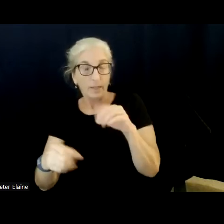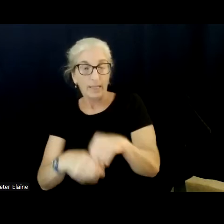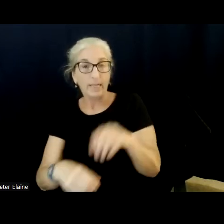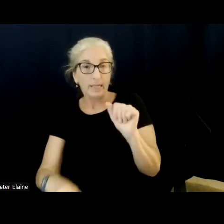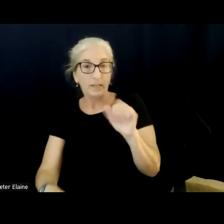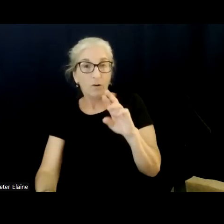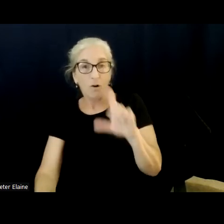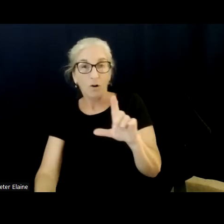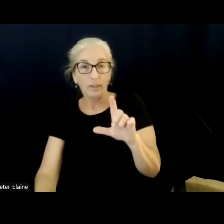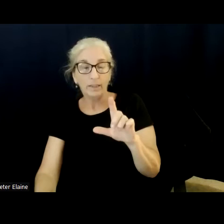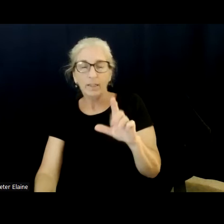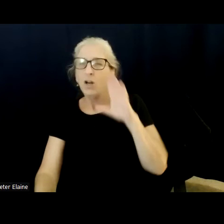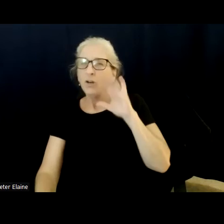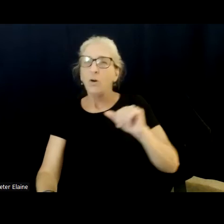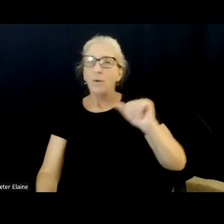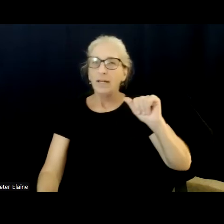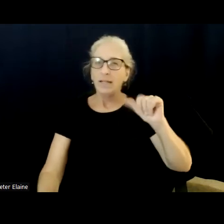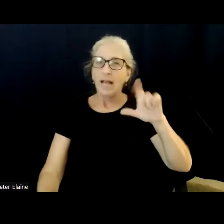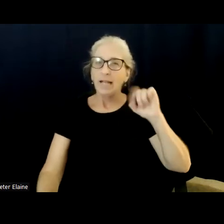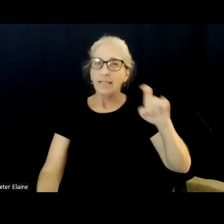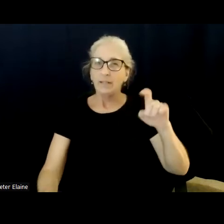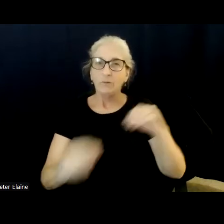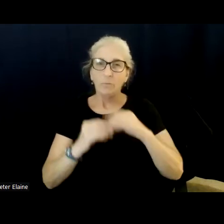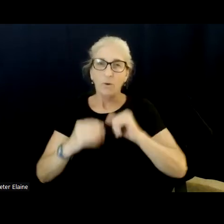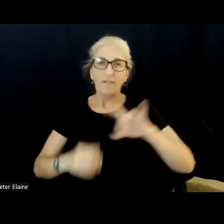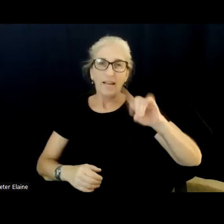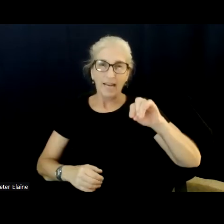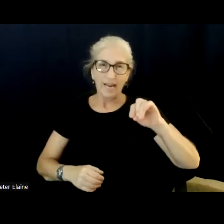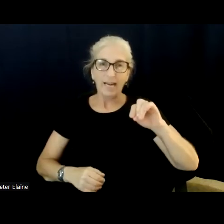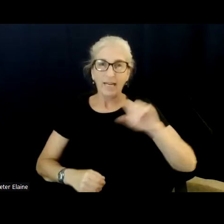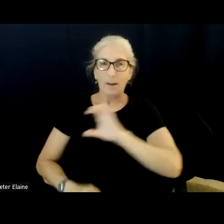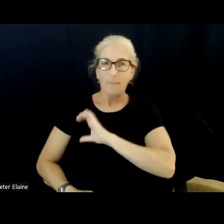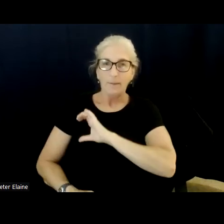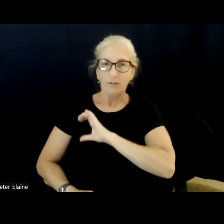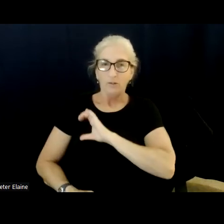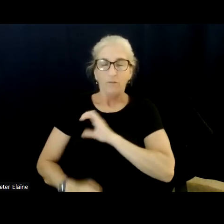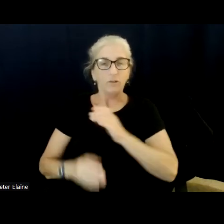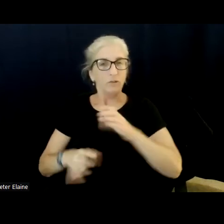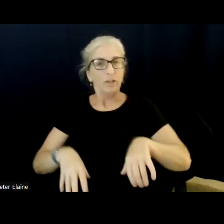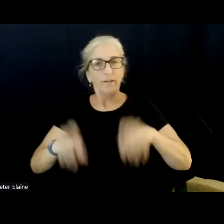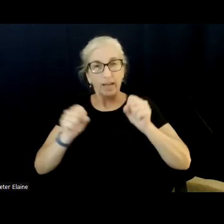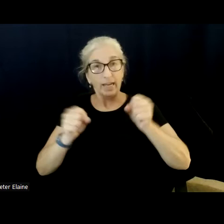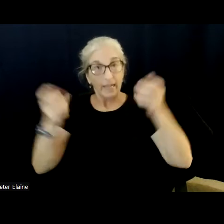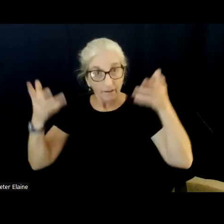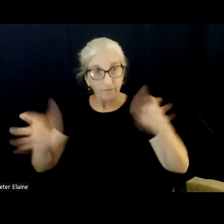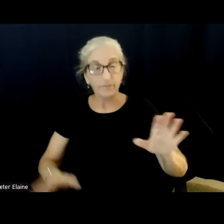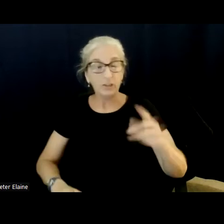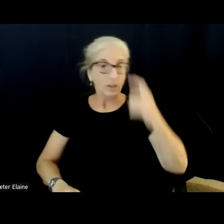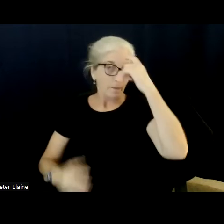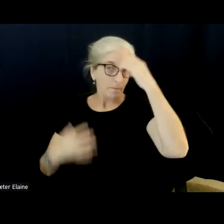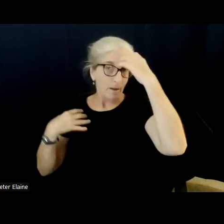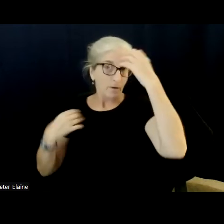Alexandria, more than 80 of the police officers have completed the mental health first aid training. Uh, so we're, we're coming,